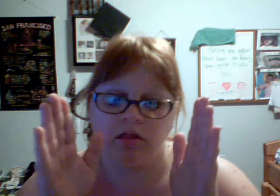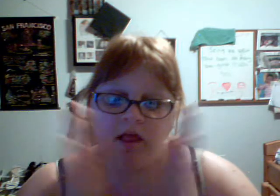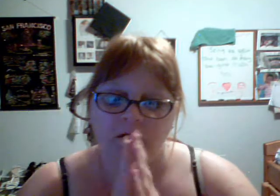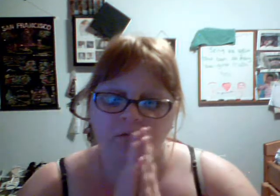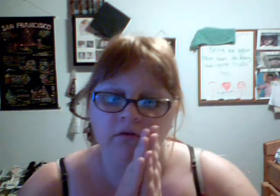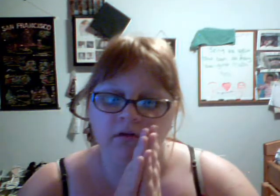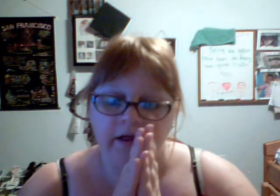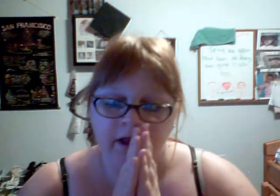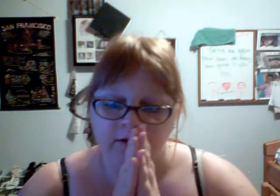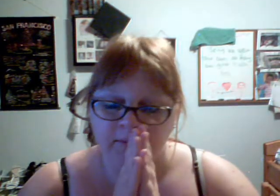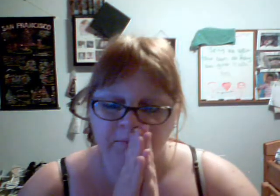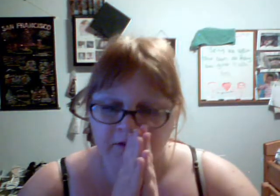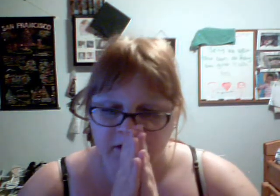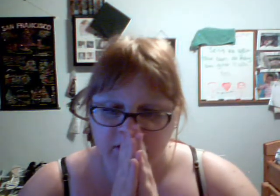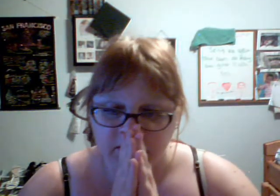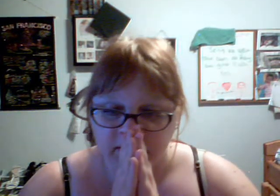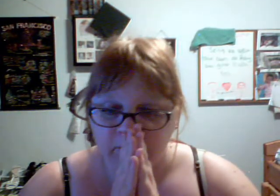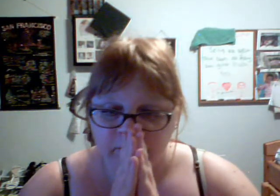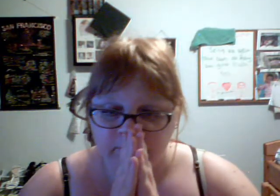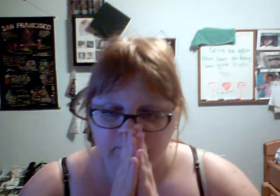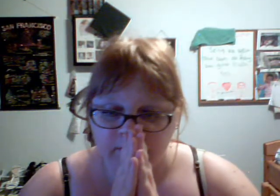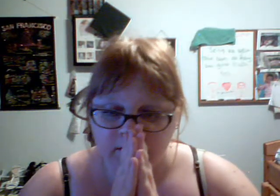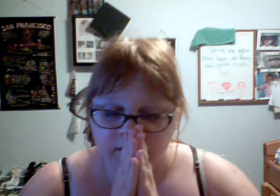that was, I counted my blessings on that one. Um,